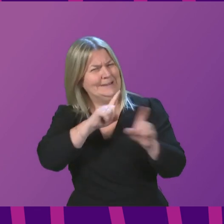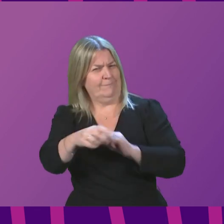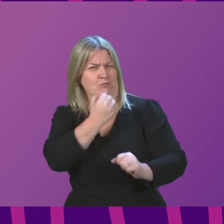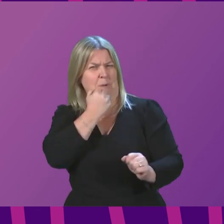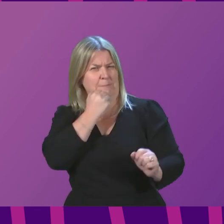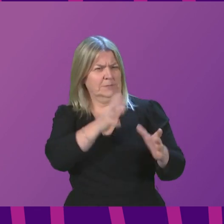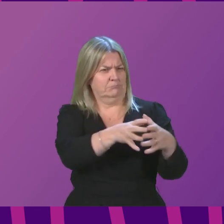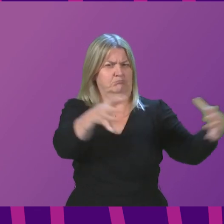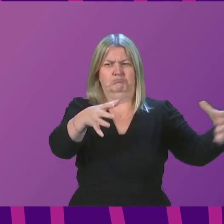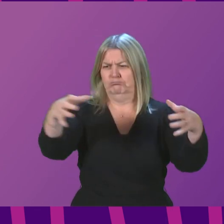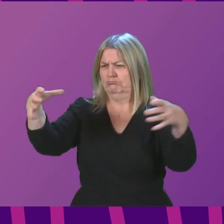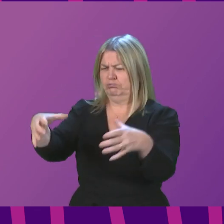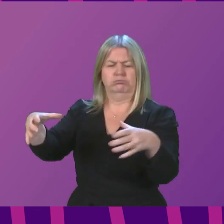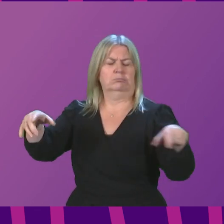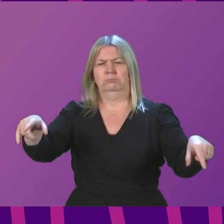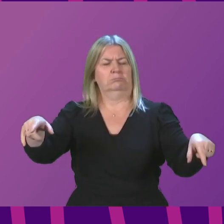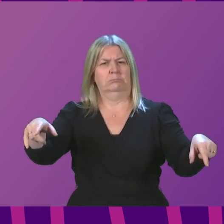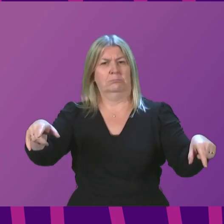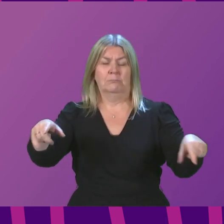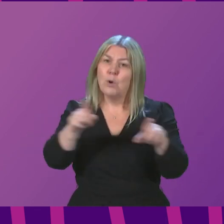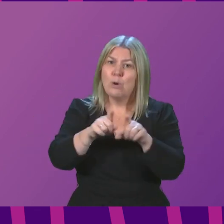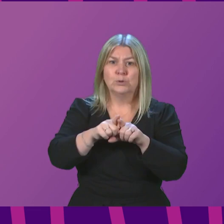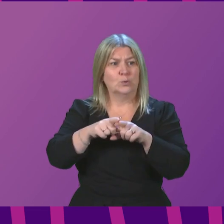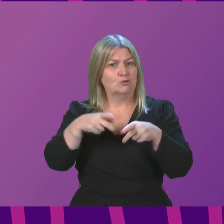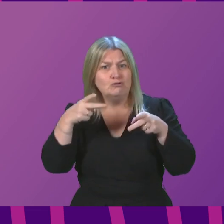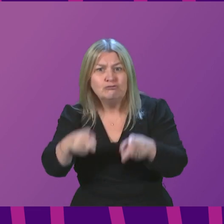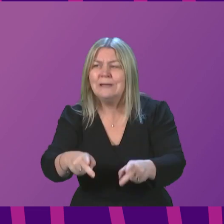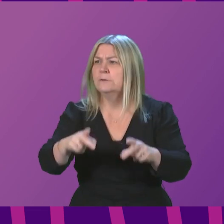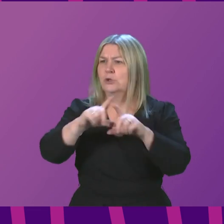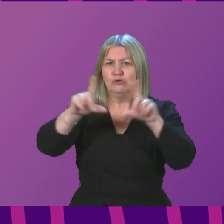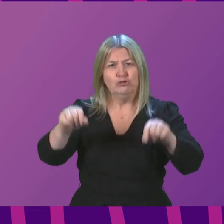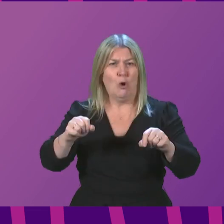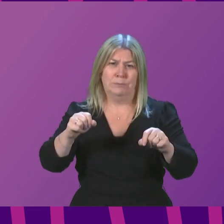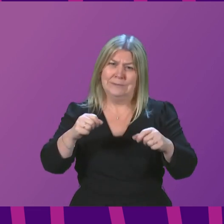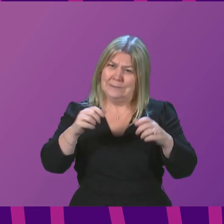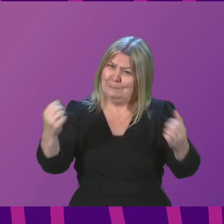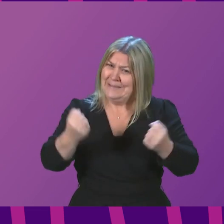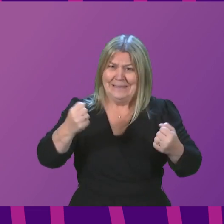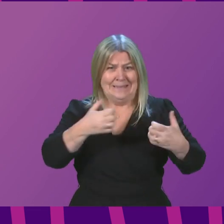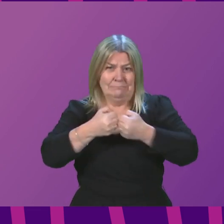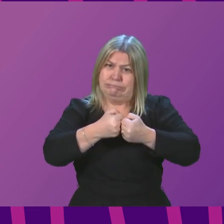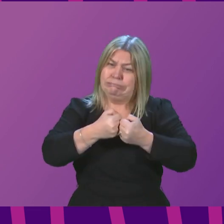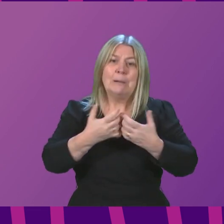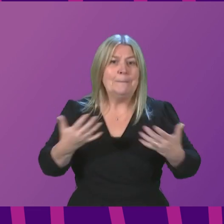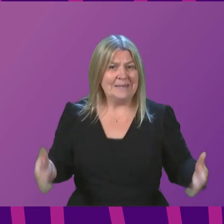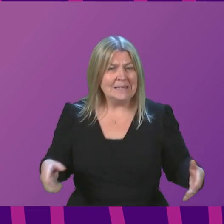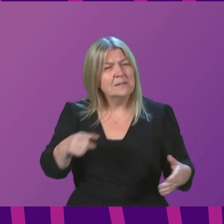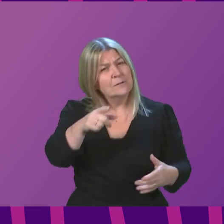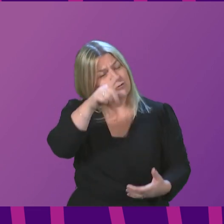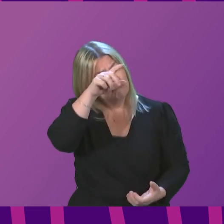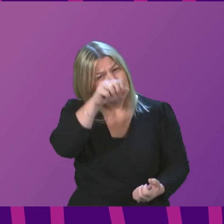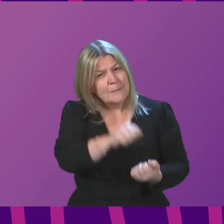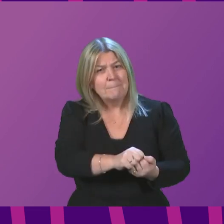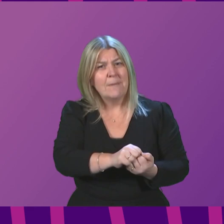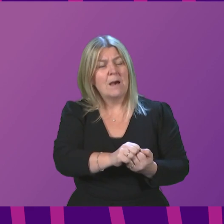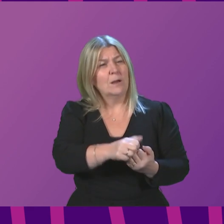comparable to football stadiums, my question is, does the First Minister understand the value the societal role of Scottish football plays